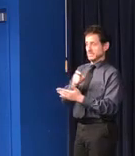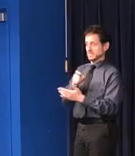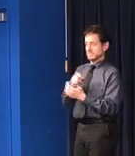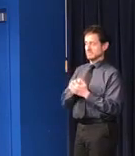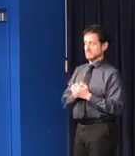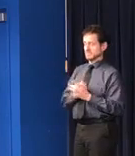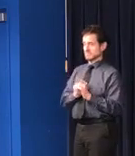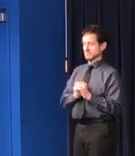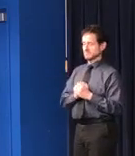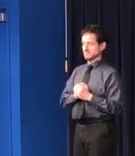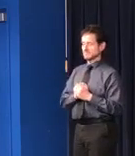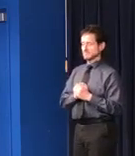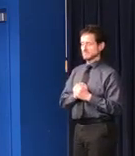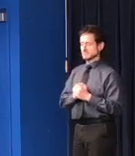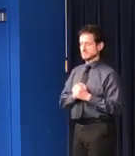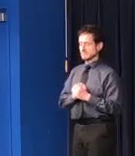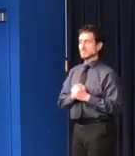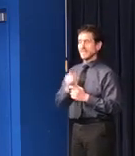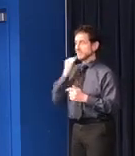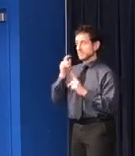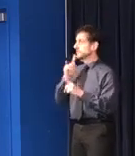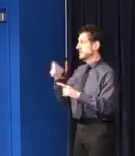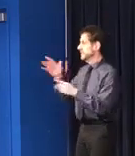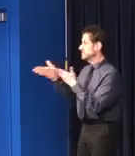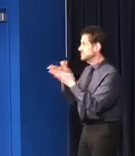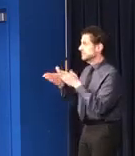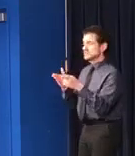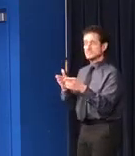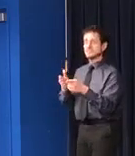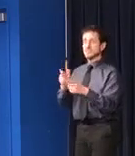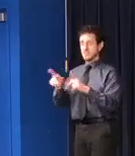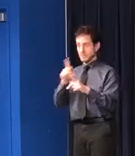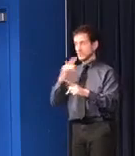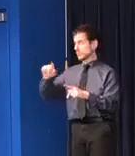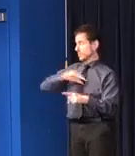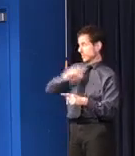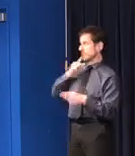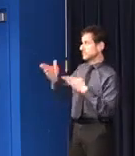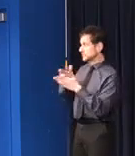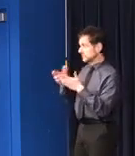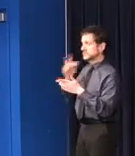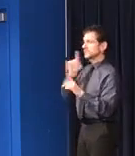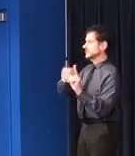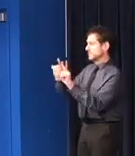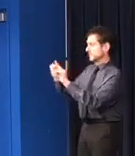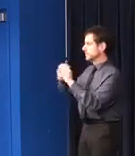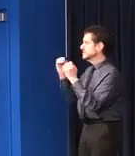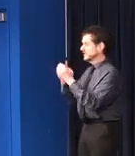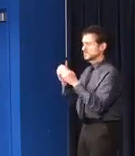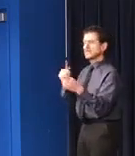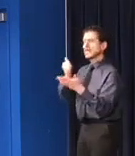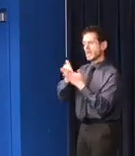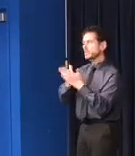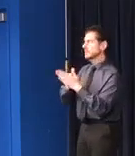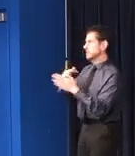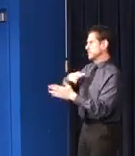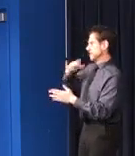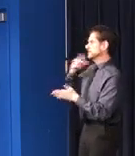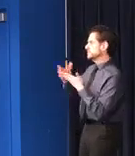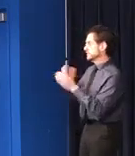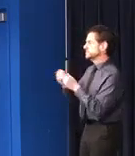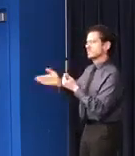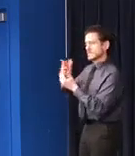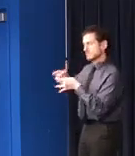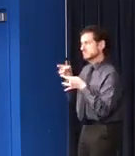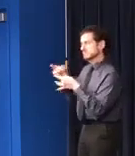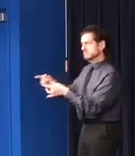renewal process wherever possible for organizations. We're also joined by Carolyn Ross, representing the